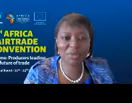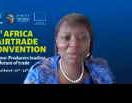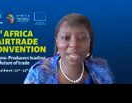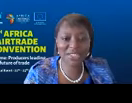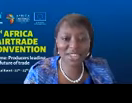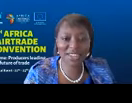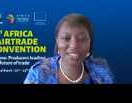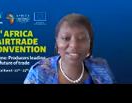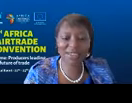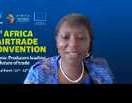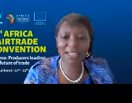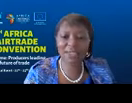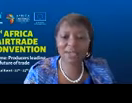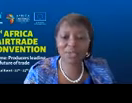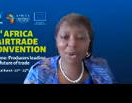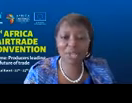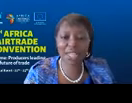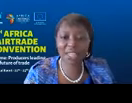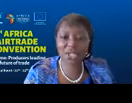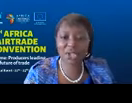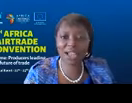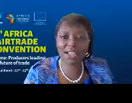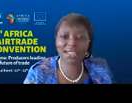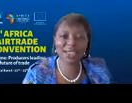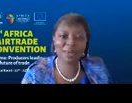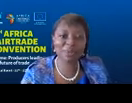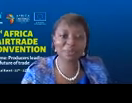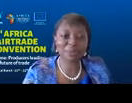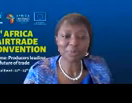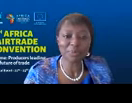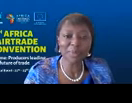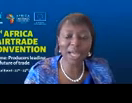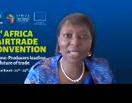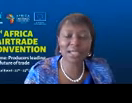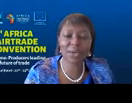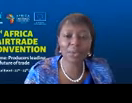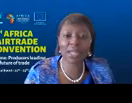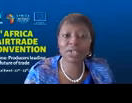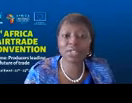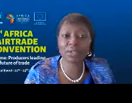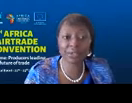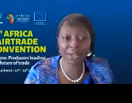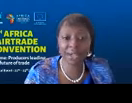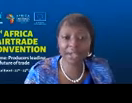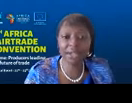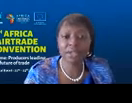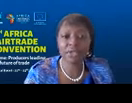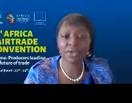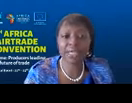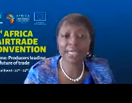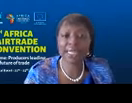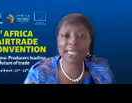manager or the head of communication at Wines of South Africa.